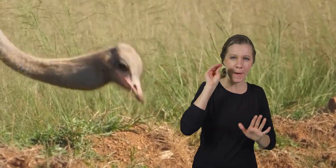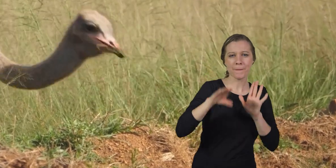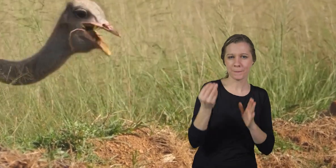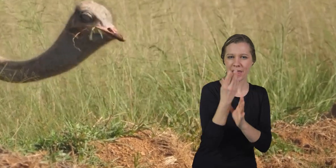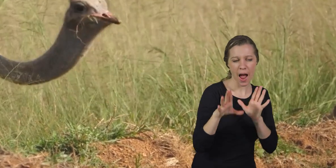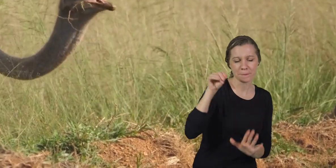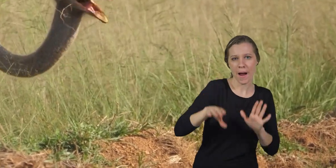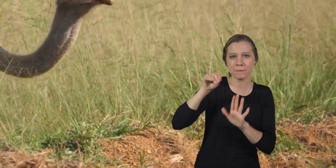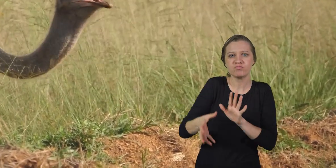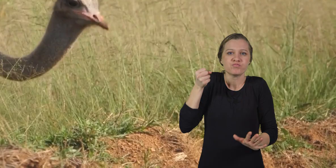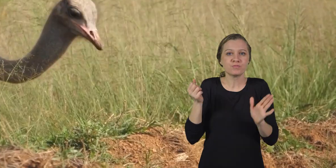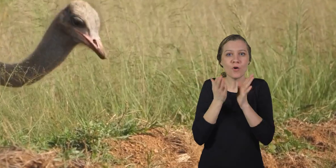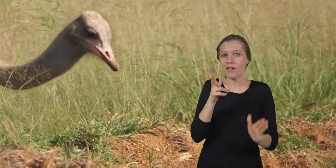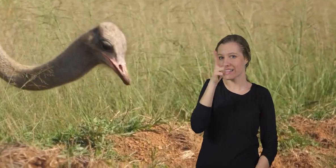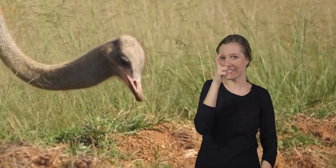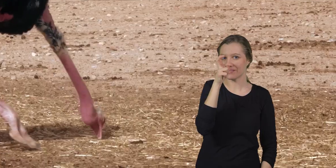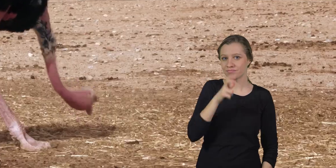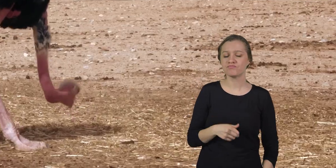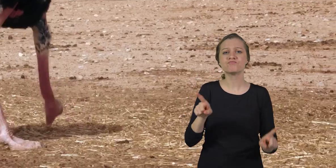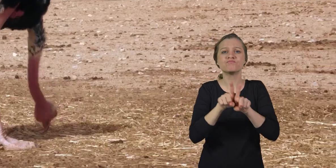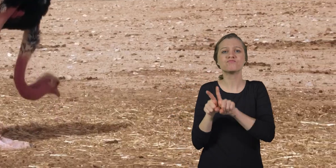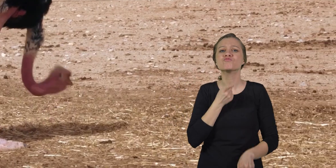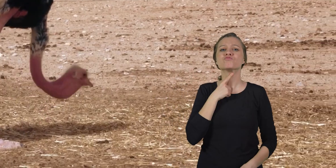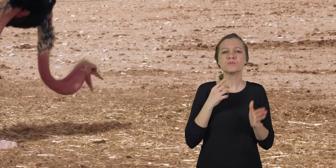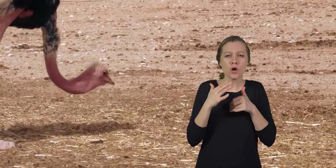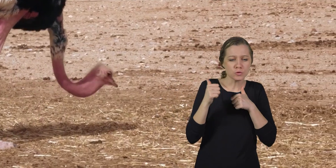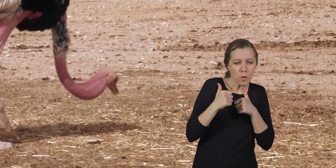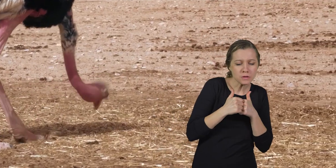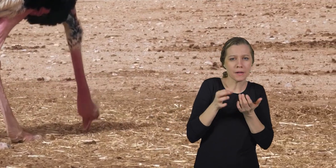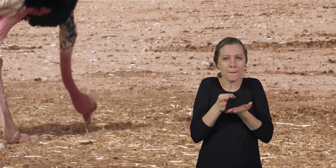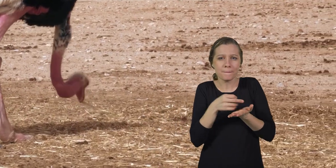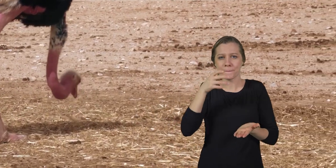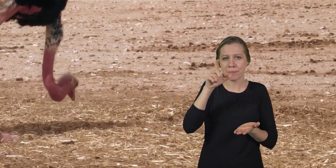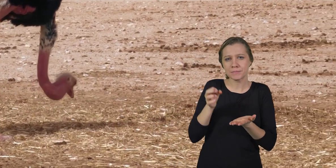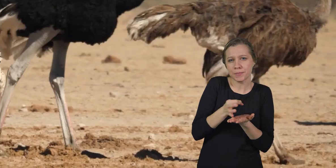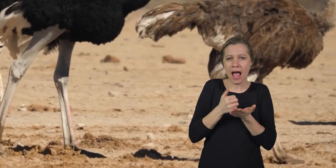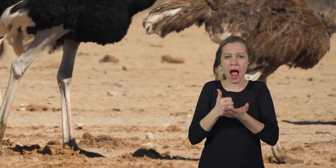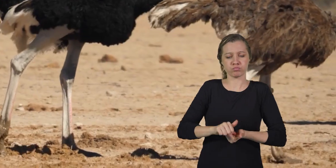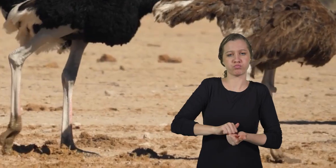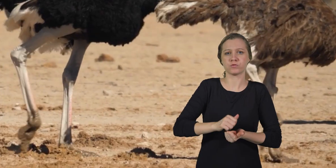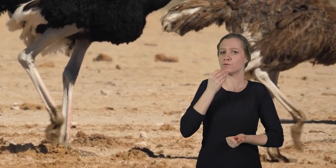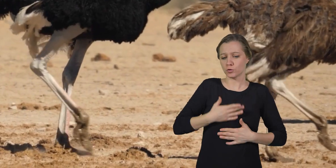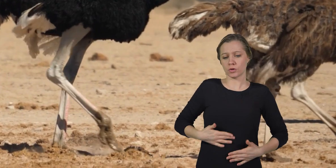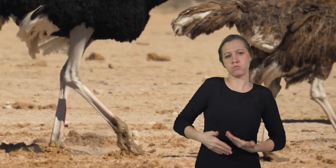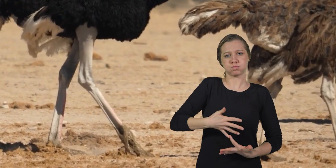and pick up small insects. Ostriches also swallow small stones and pebbles, which help them grind up their food in their